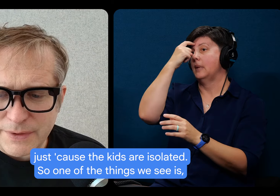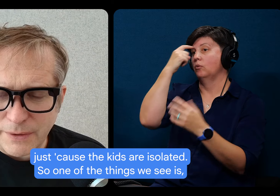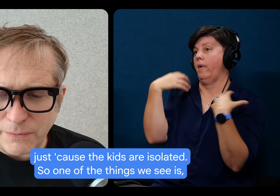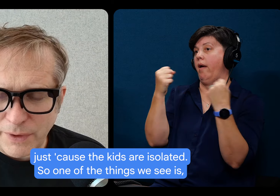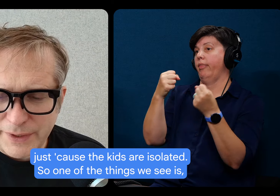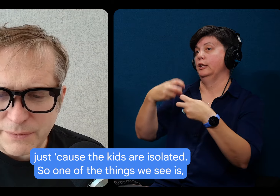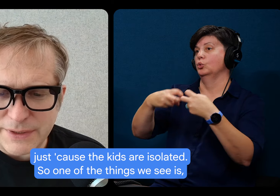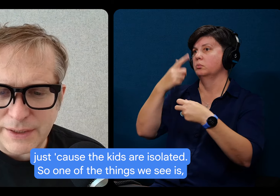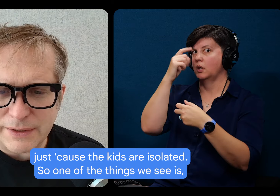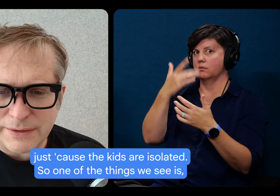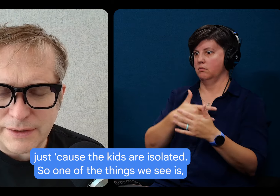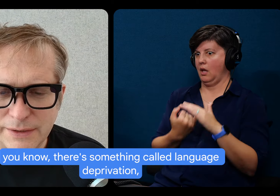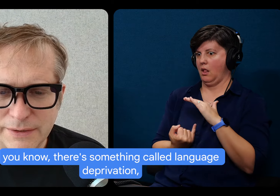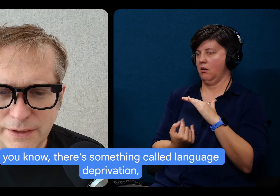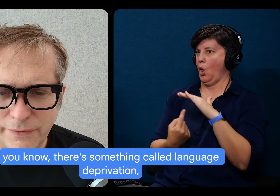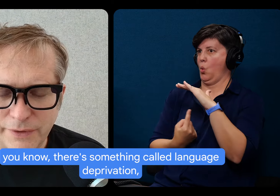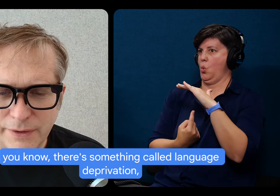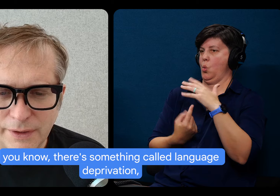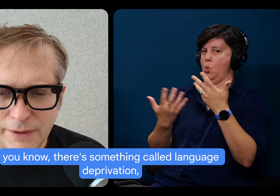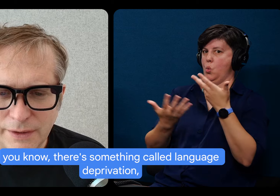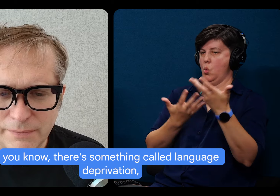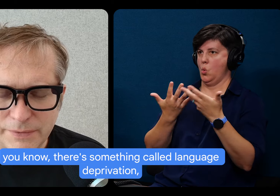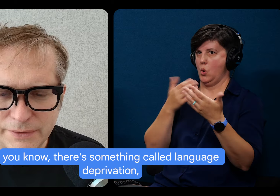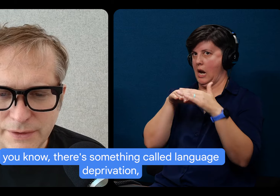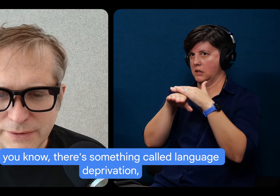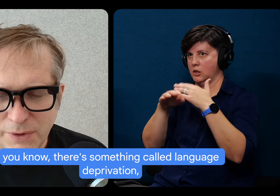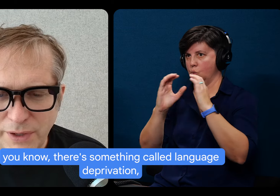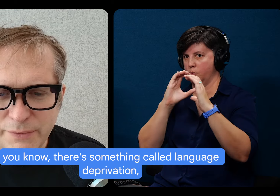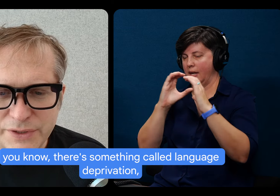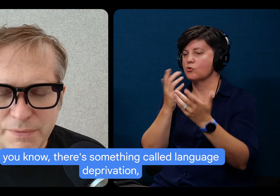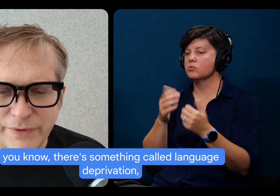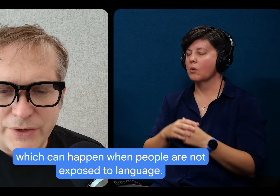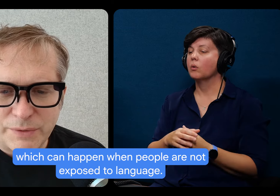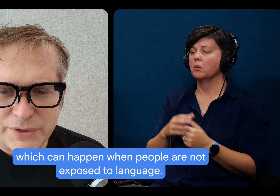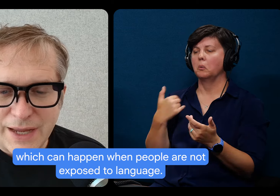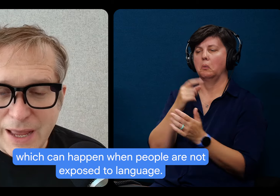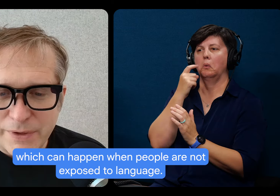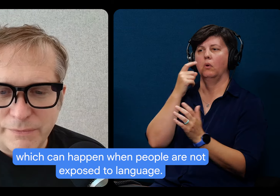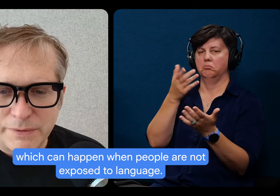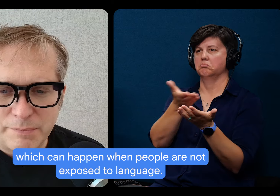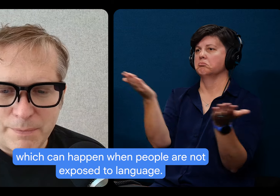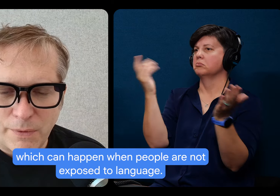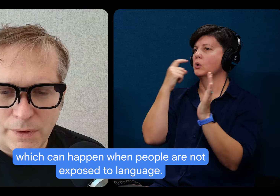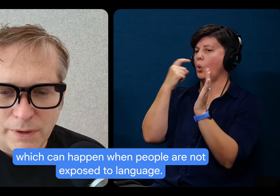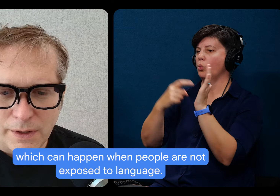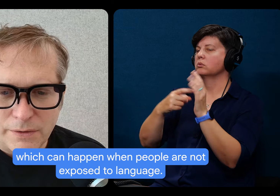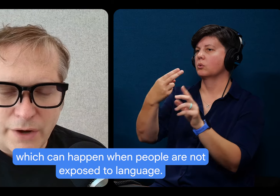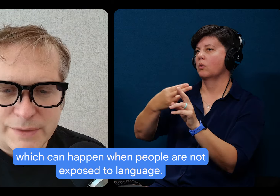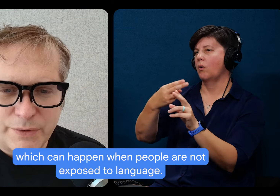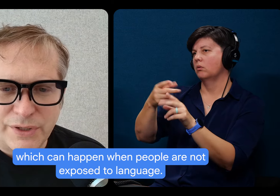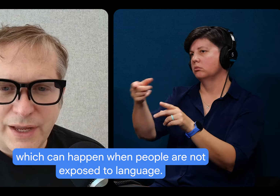So one of the things we see is, you know, there's something called language deprivation, which can happen when people are